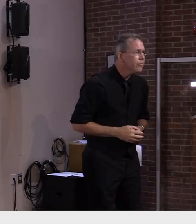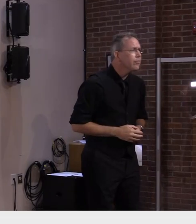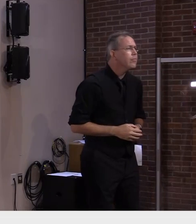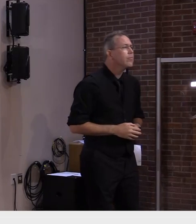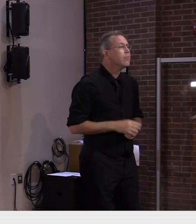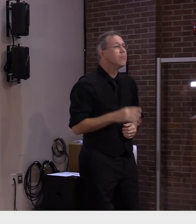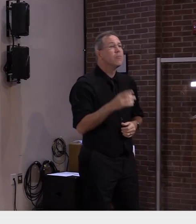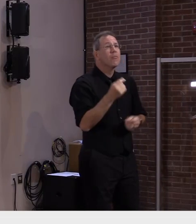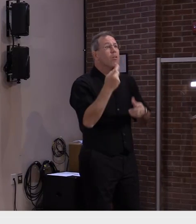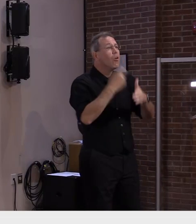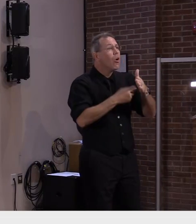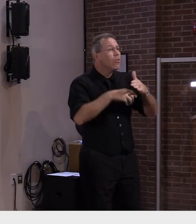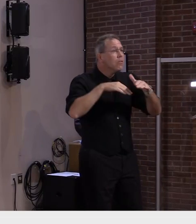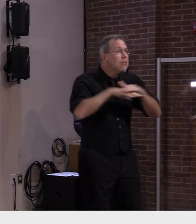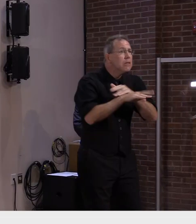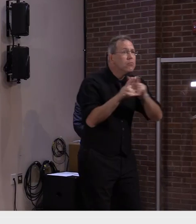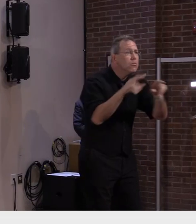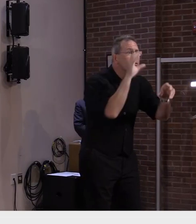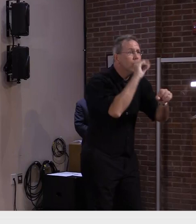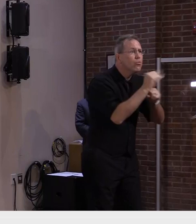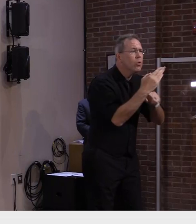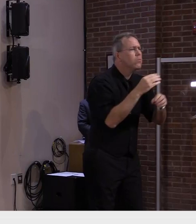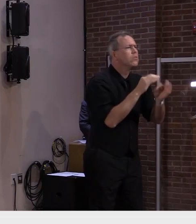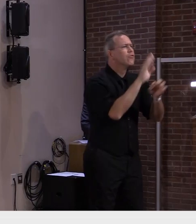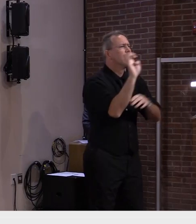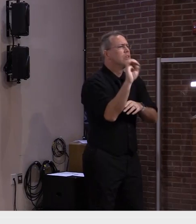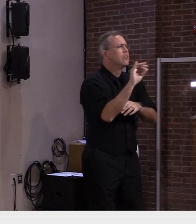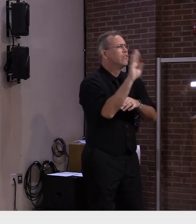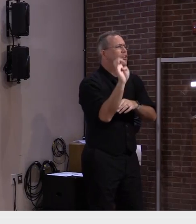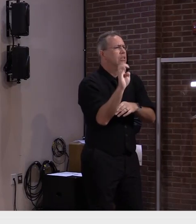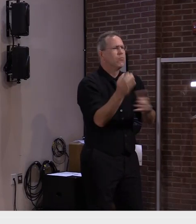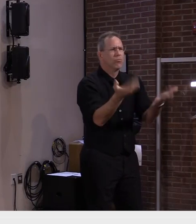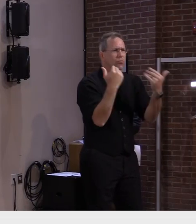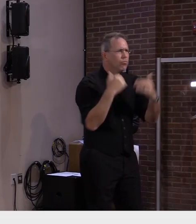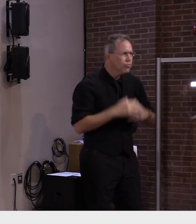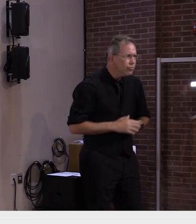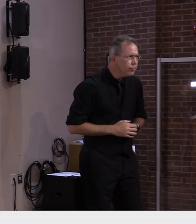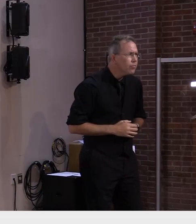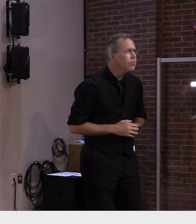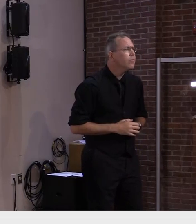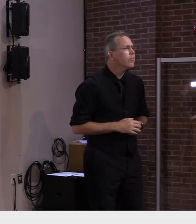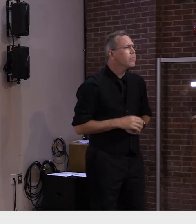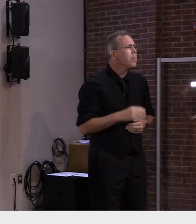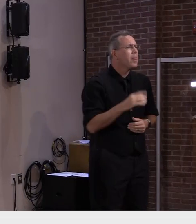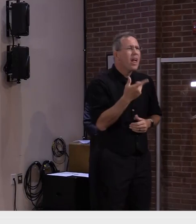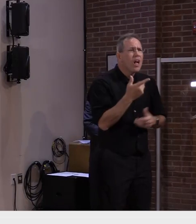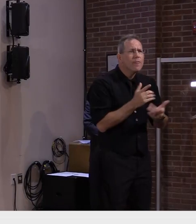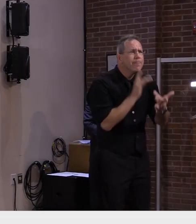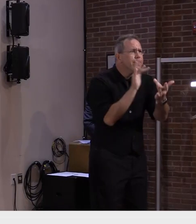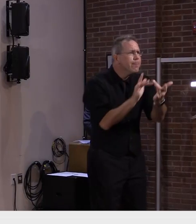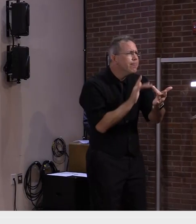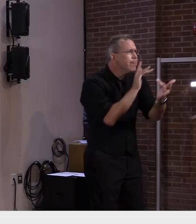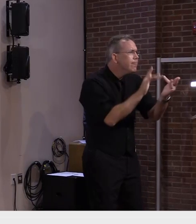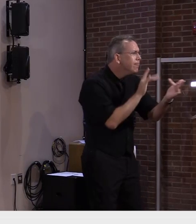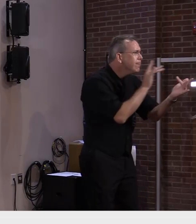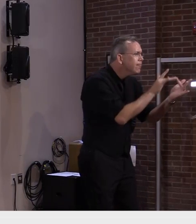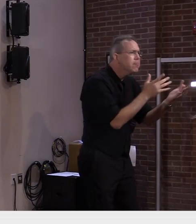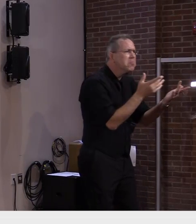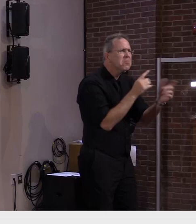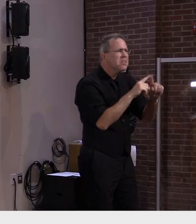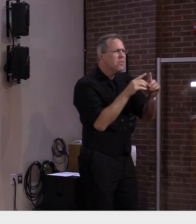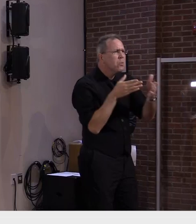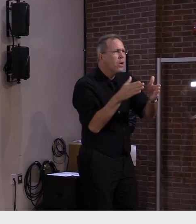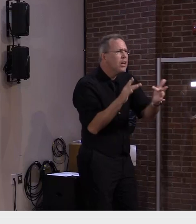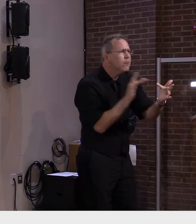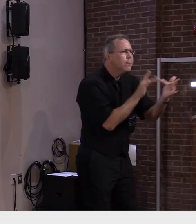you can find more information at labor.vermont.gov jobs we know